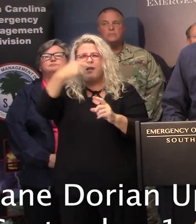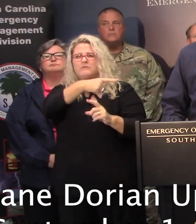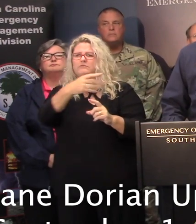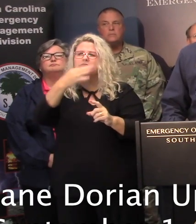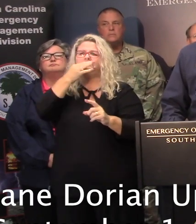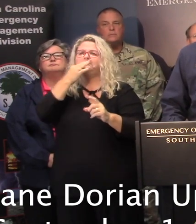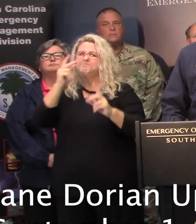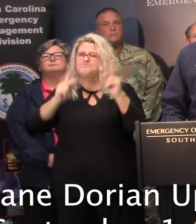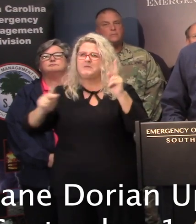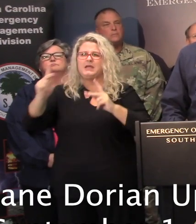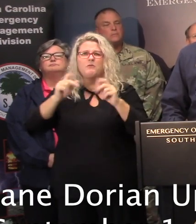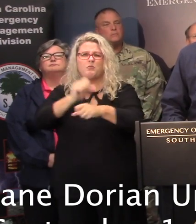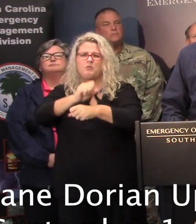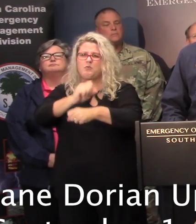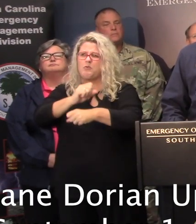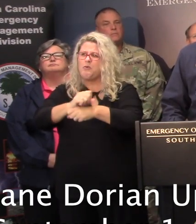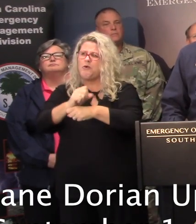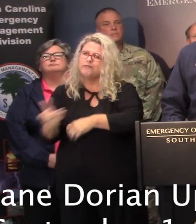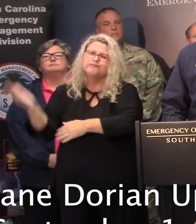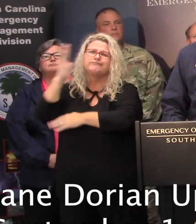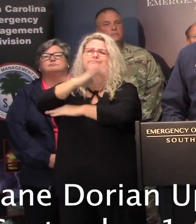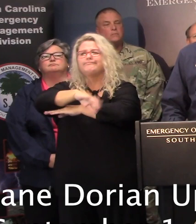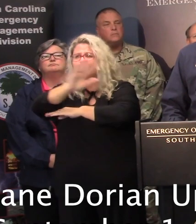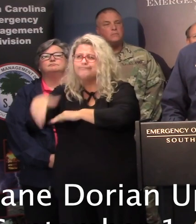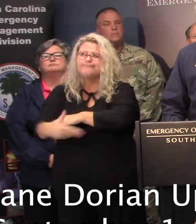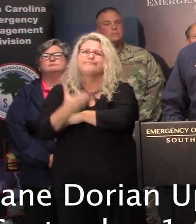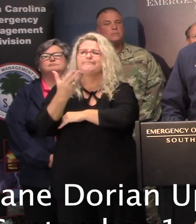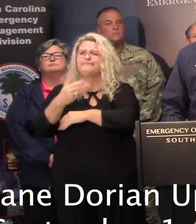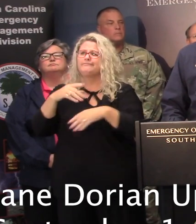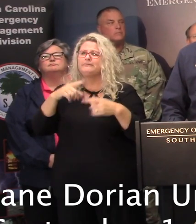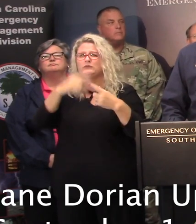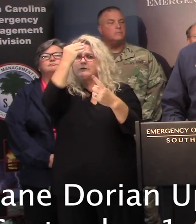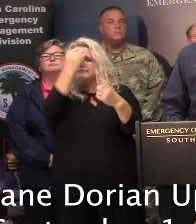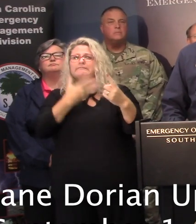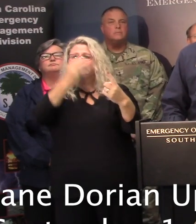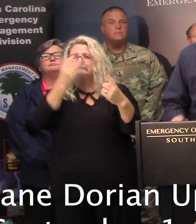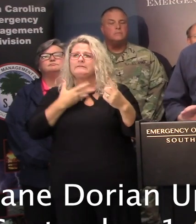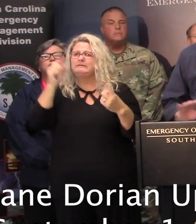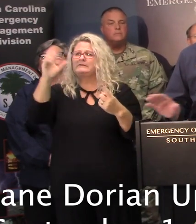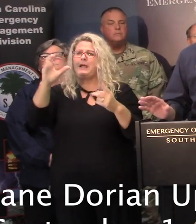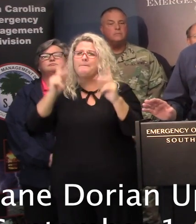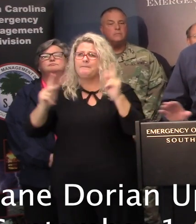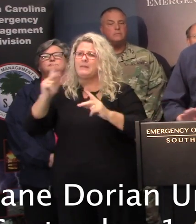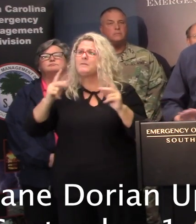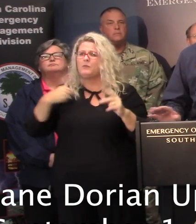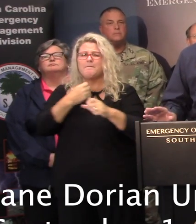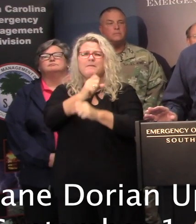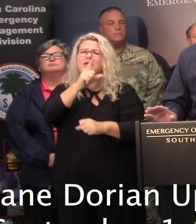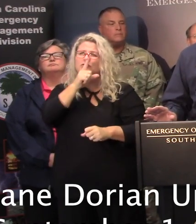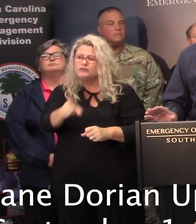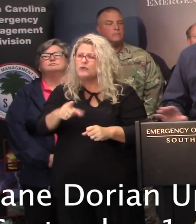people around the clock working on it to be able to tell the people of South Carolina. And we're in communication with